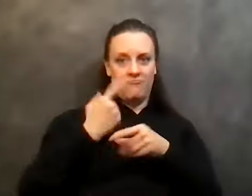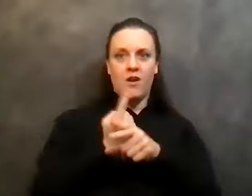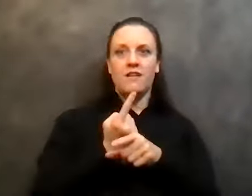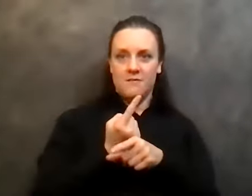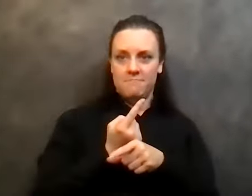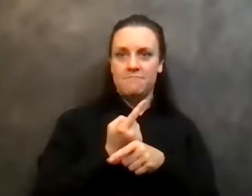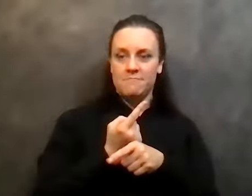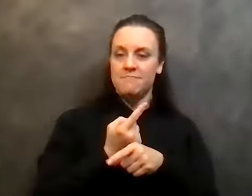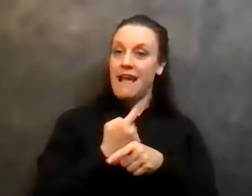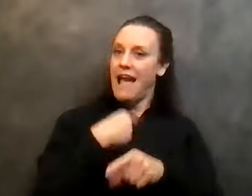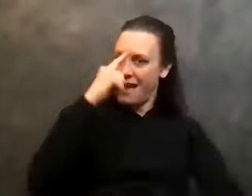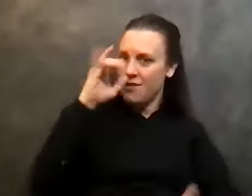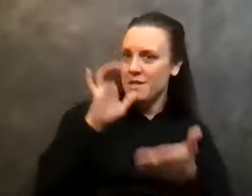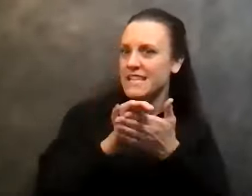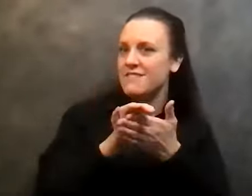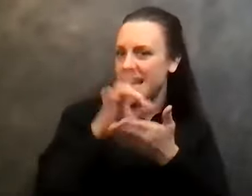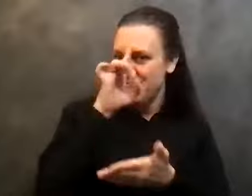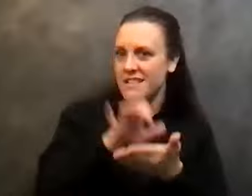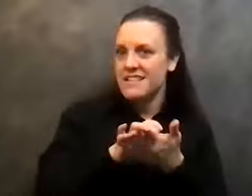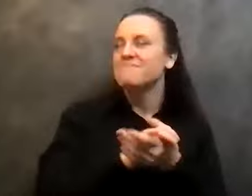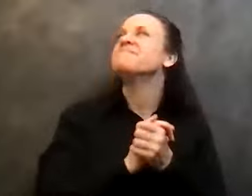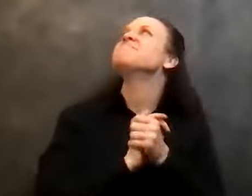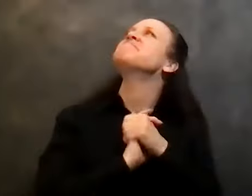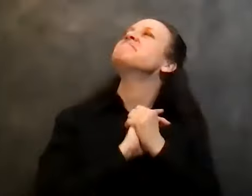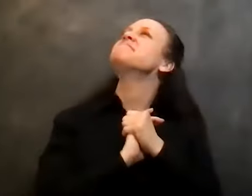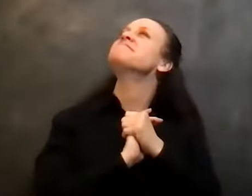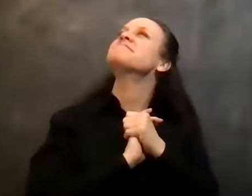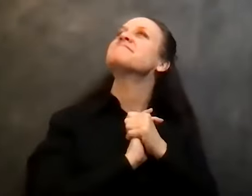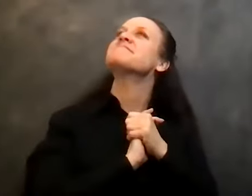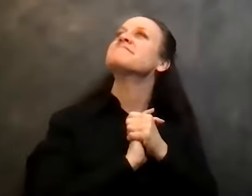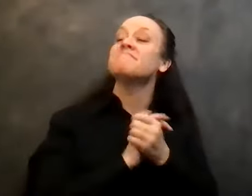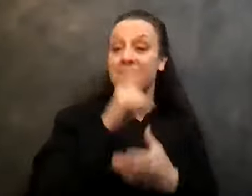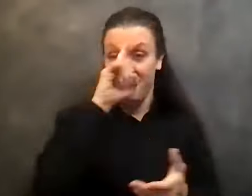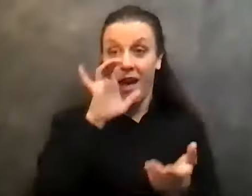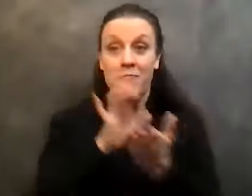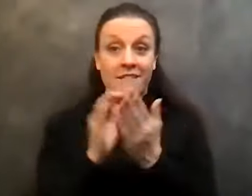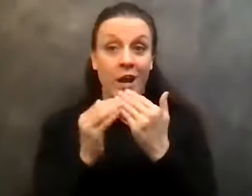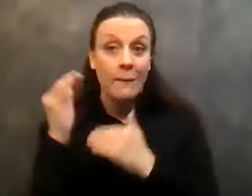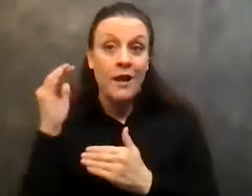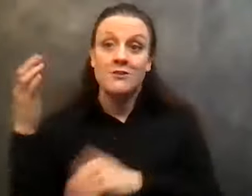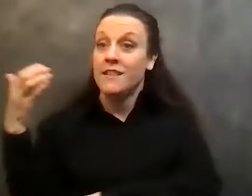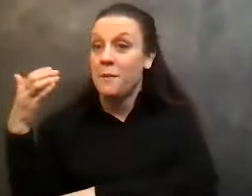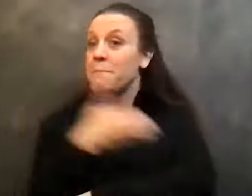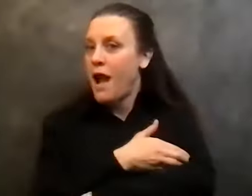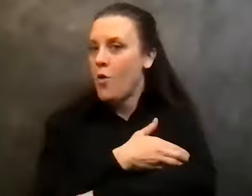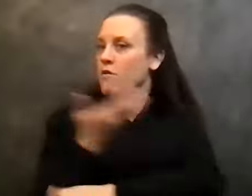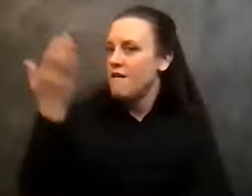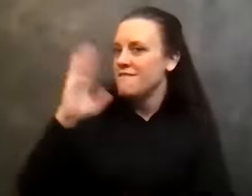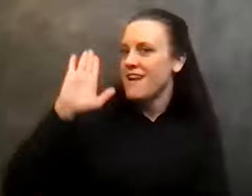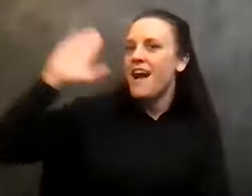I believe, uh, I believe that, uh, I believe very, very much in the power of God. There's a great sentence in